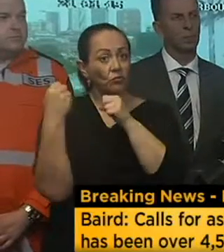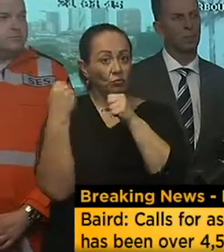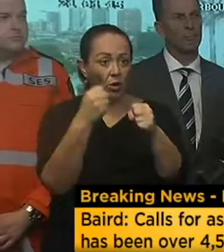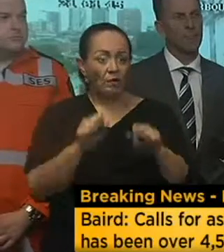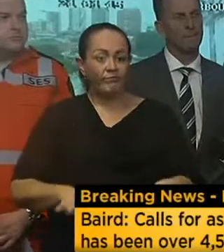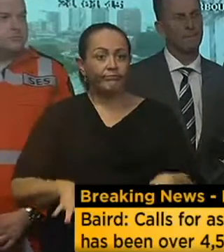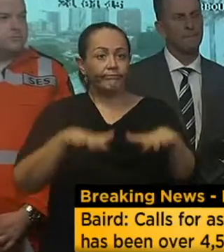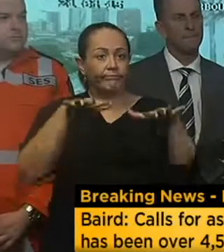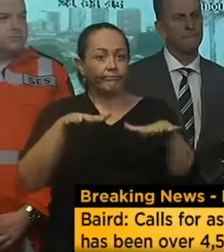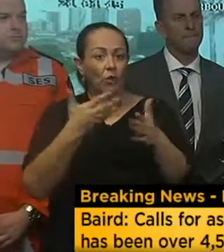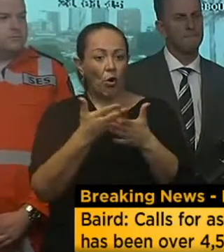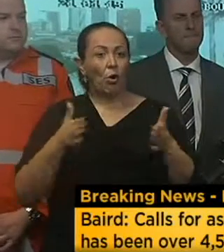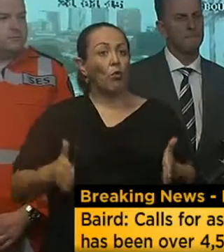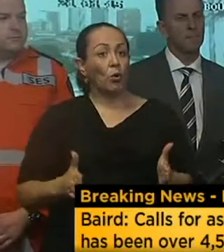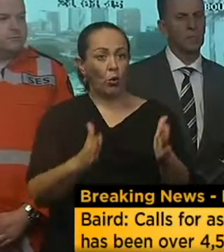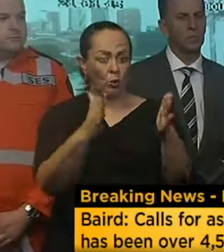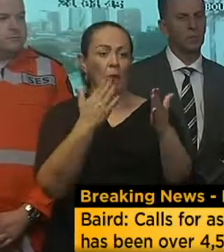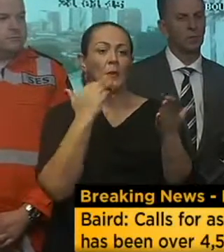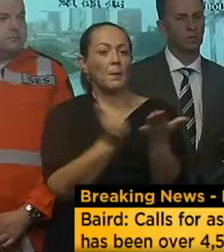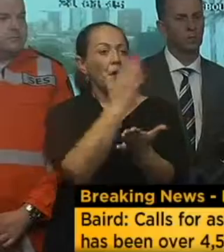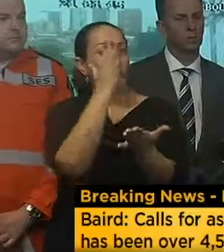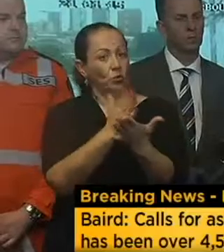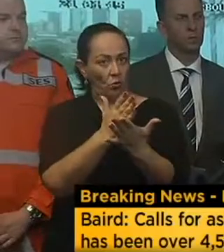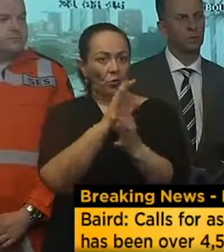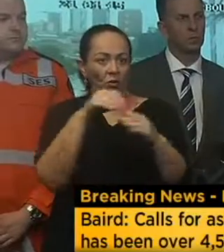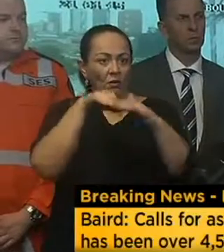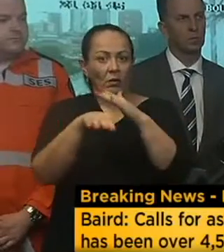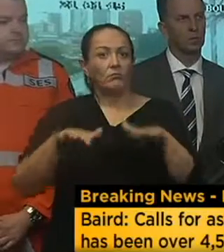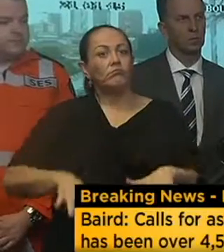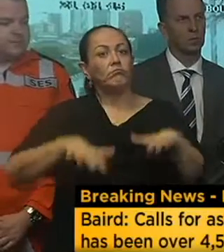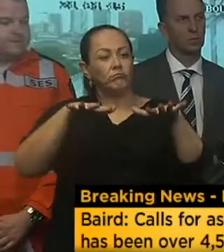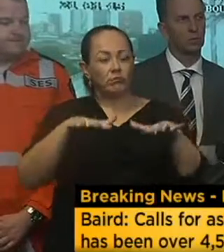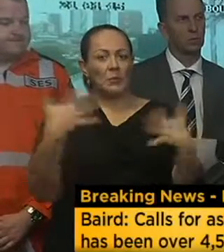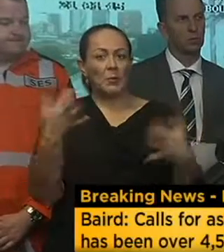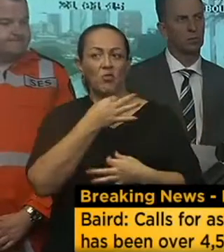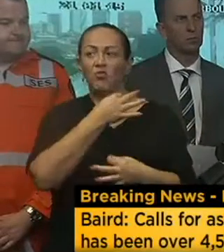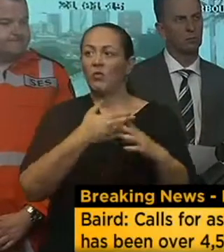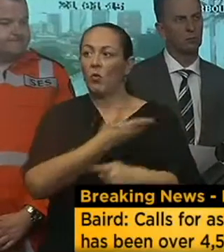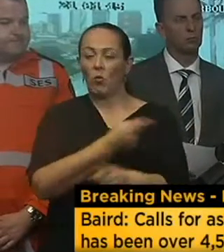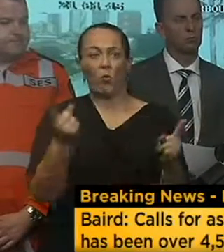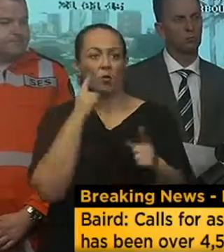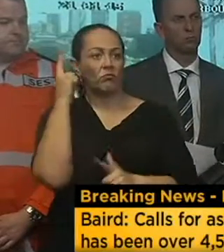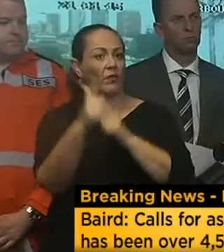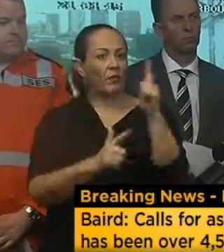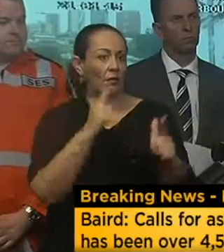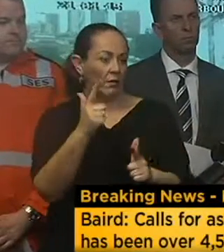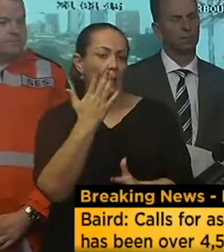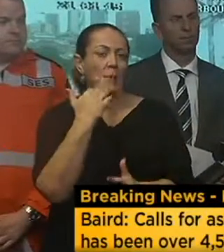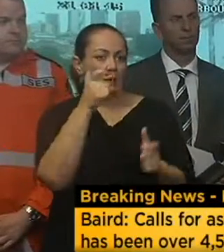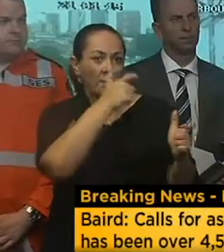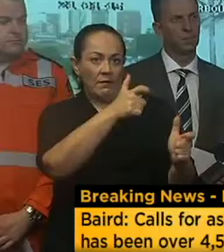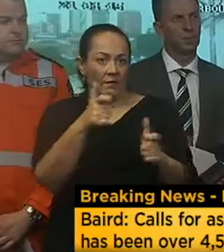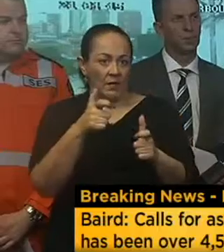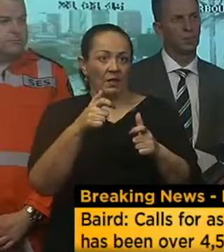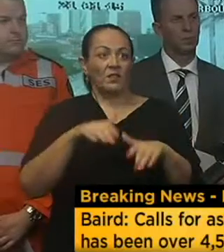waters across the roads ensuring that you do not enter them. That is the biggest risk at the moment that we are seeing. Do not enter